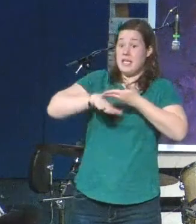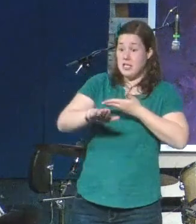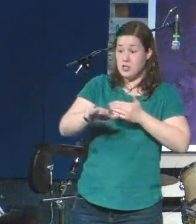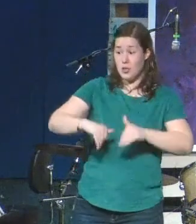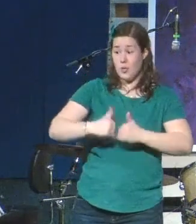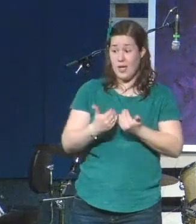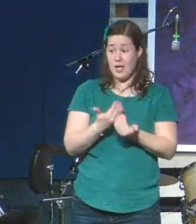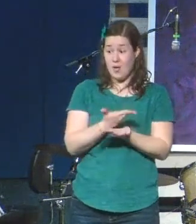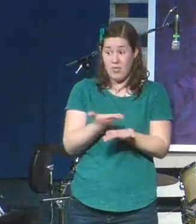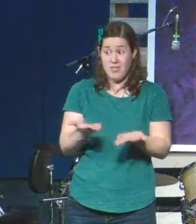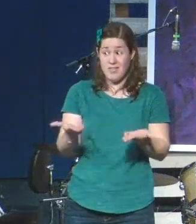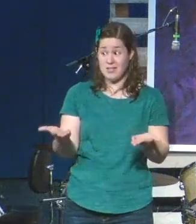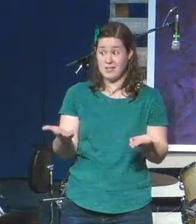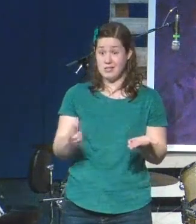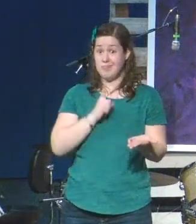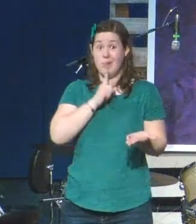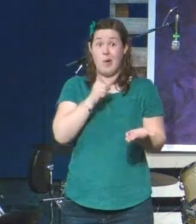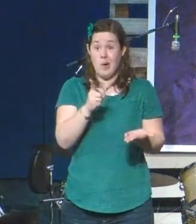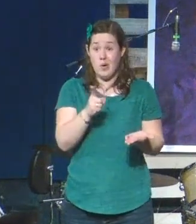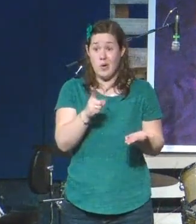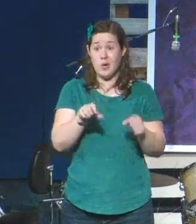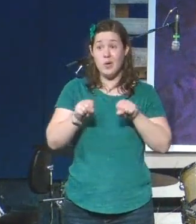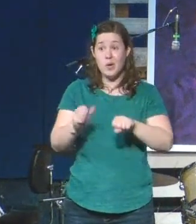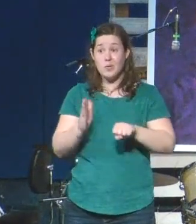and yet as well how things could be.